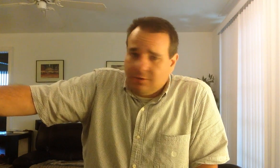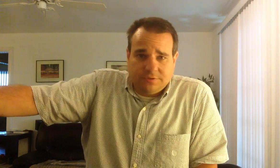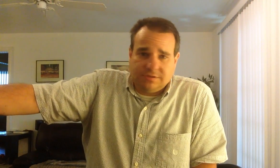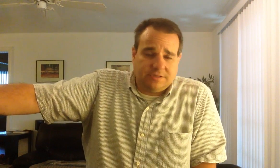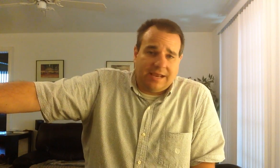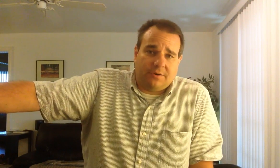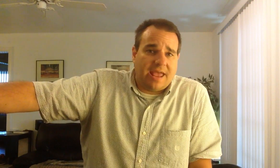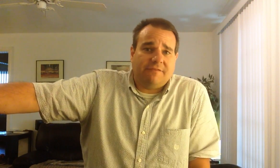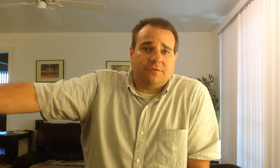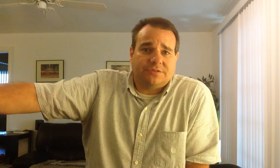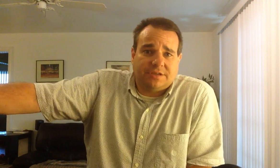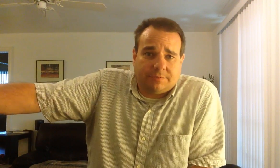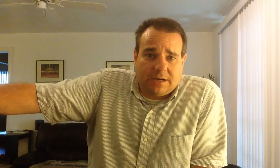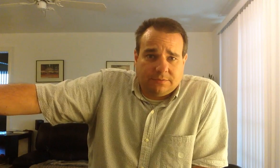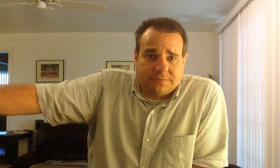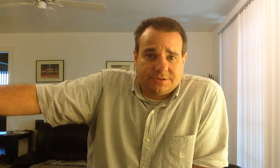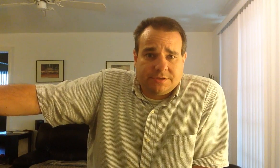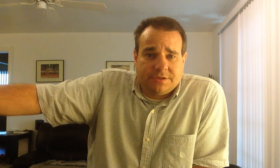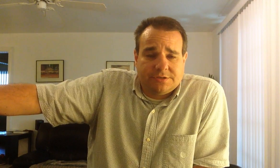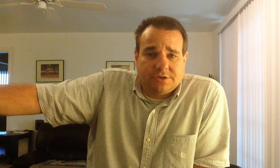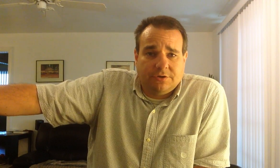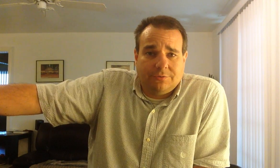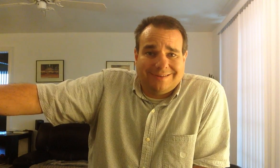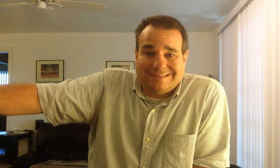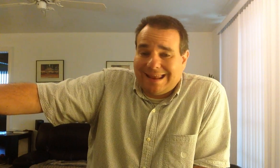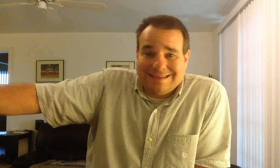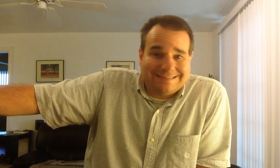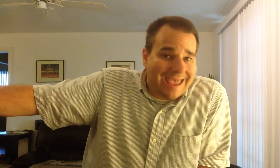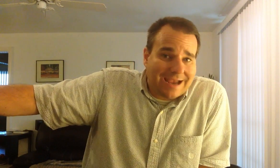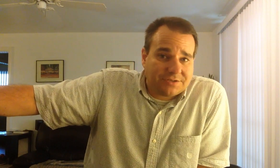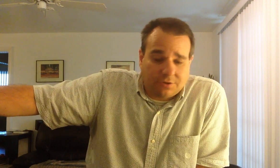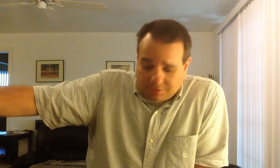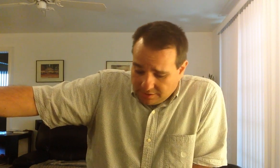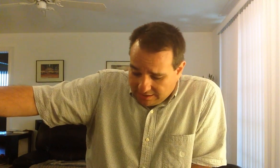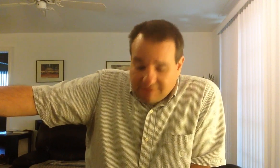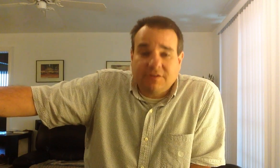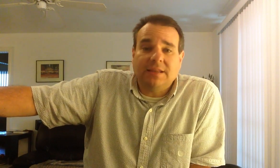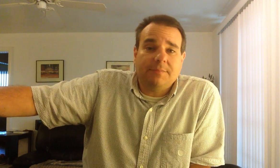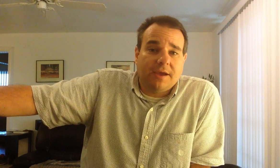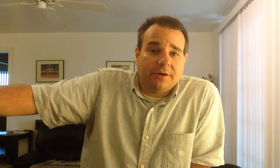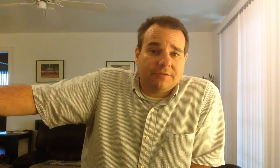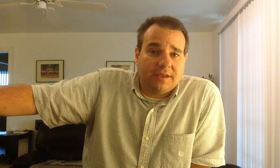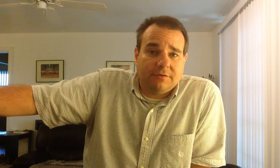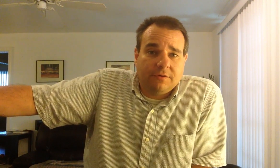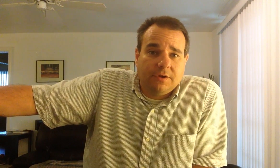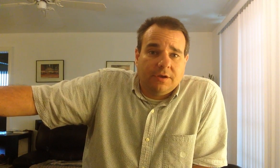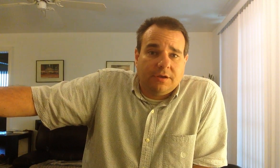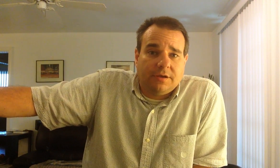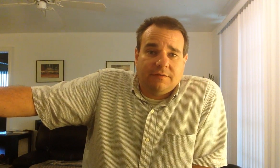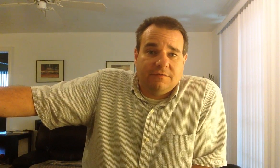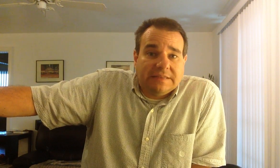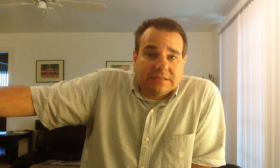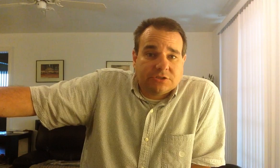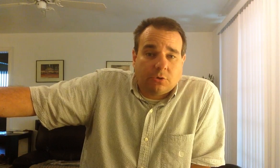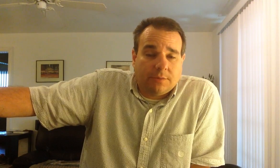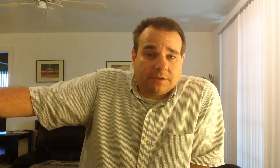They don't have those problems. So, today's DACs are infinitely better than vintage equipment